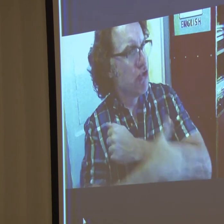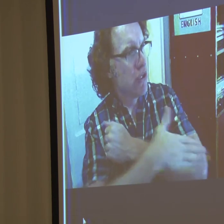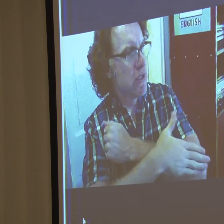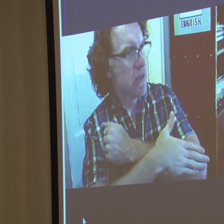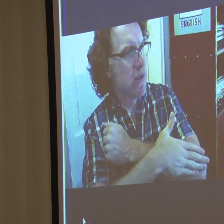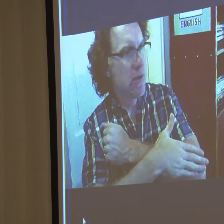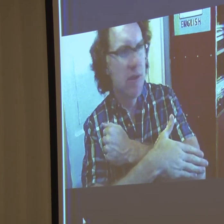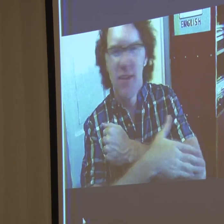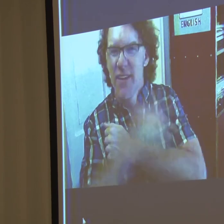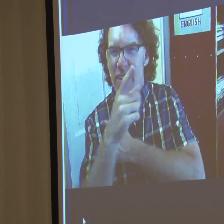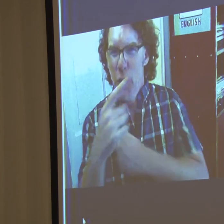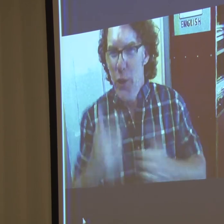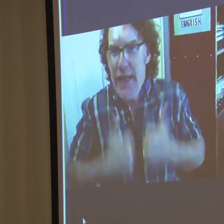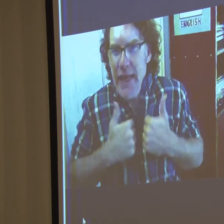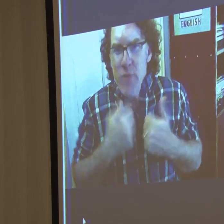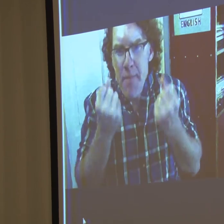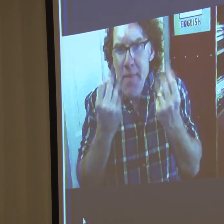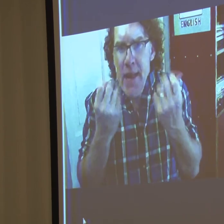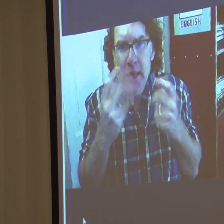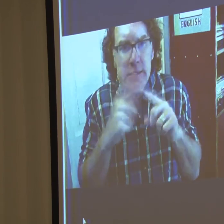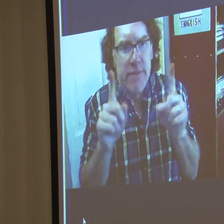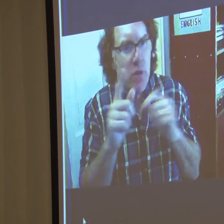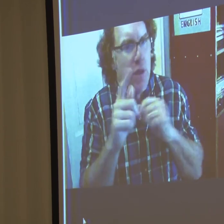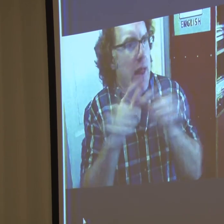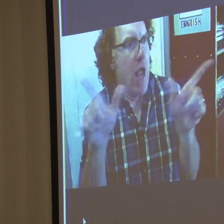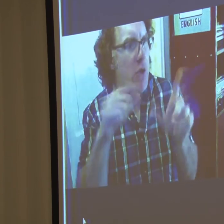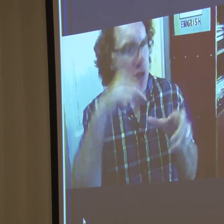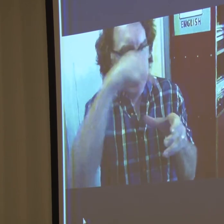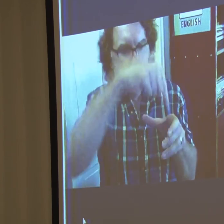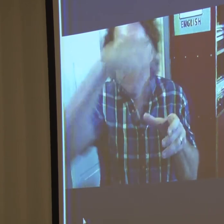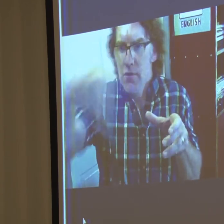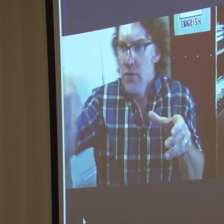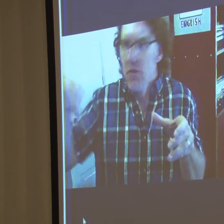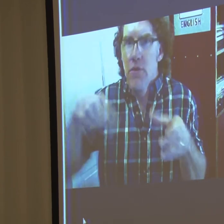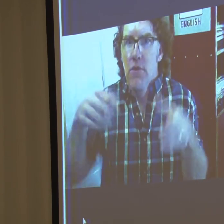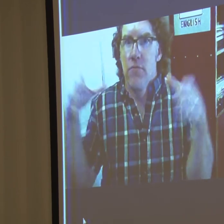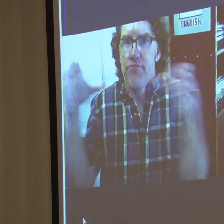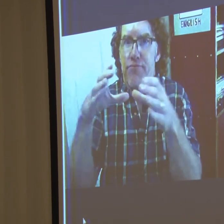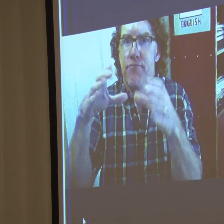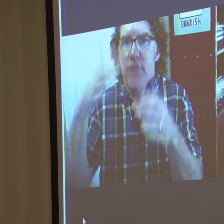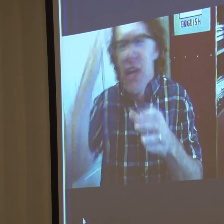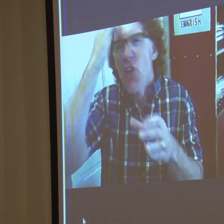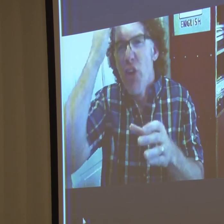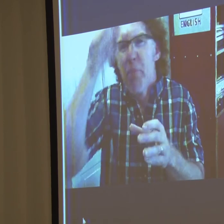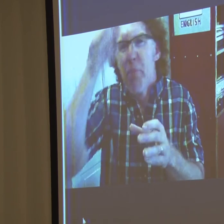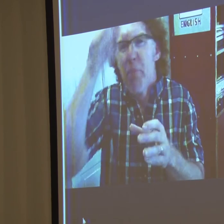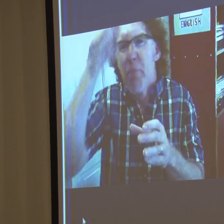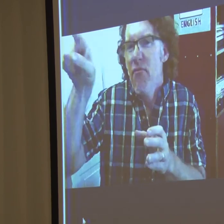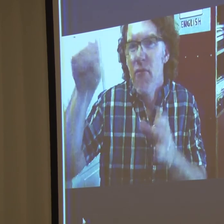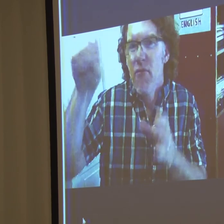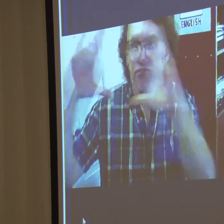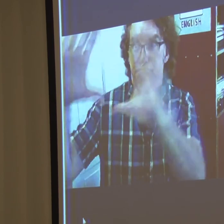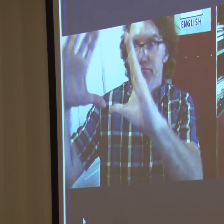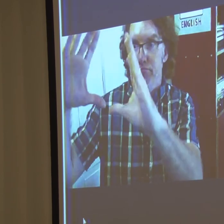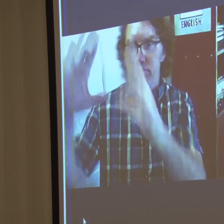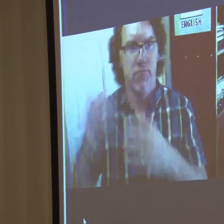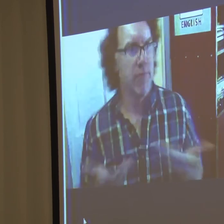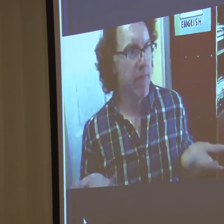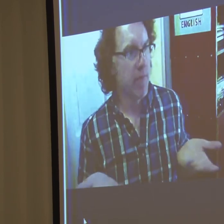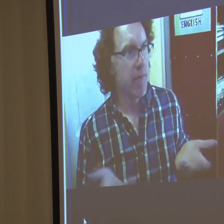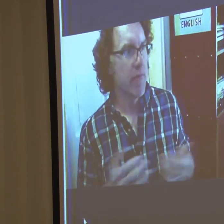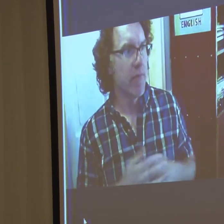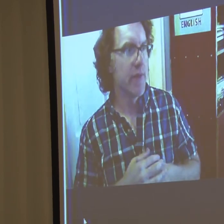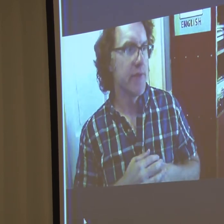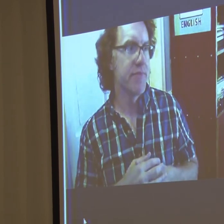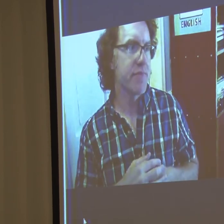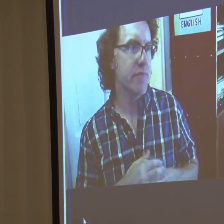on their culture. In that country, there's different languages. Oftentimes, in a particular country,